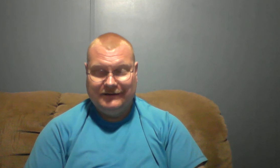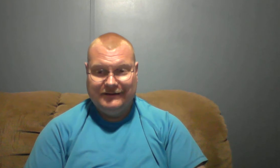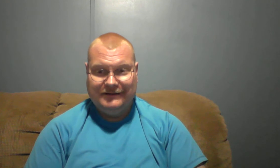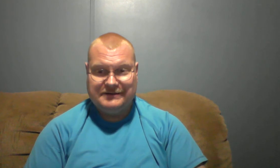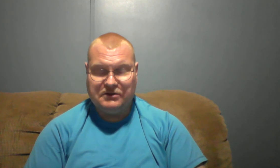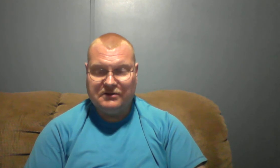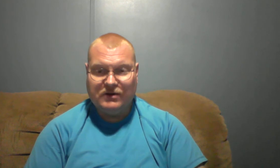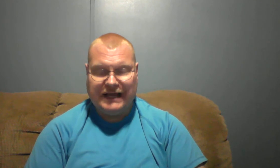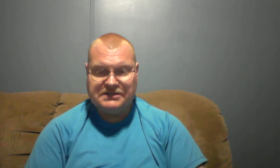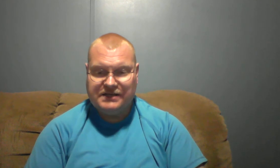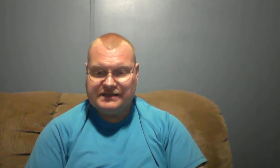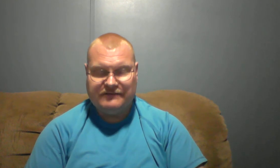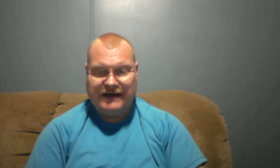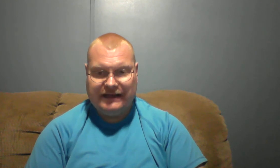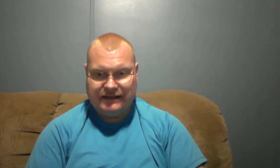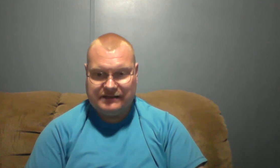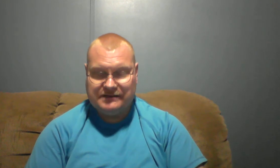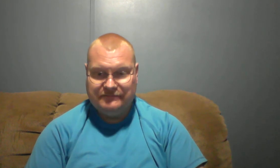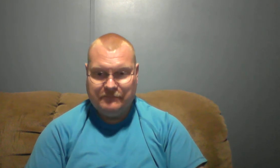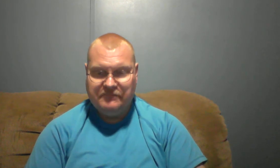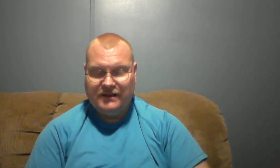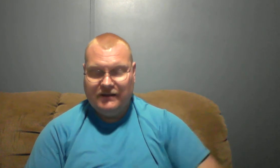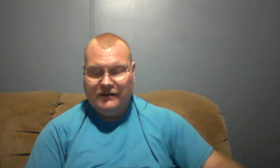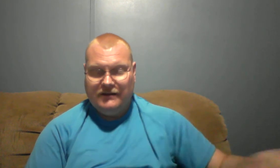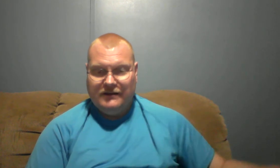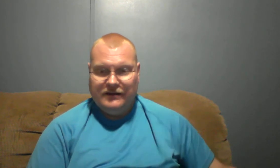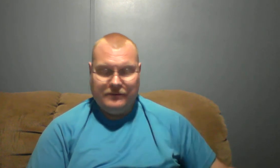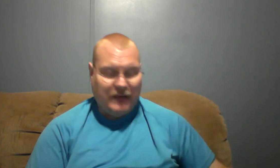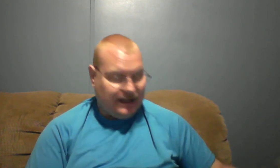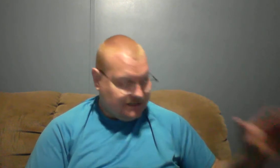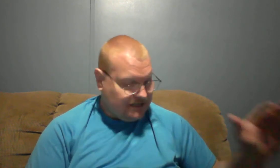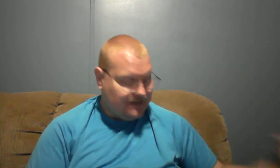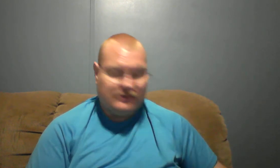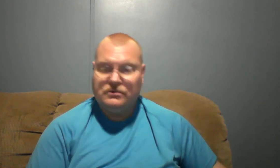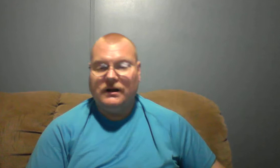so the Lord has justified us by his death on the cross